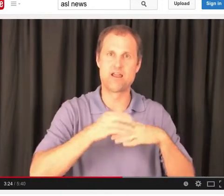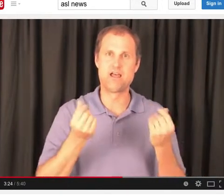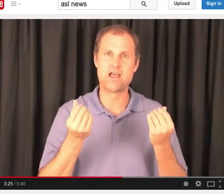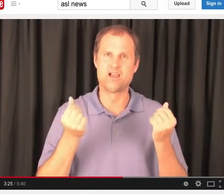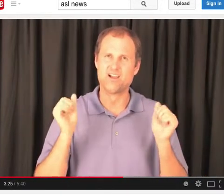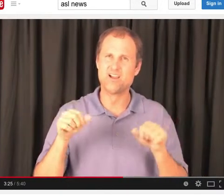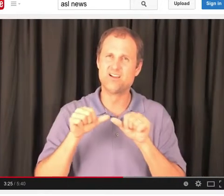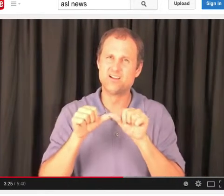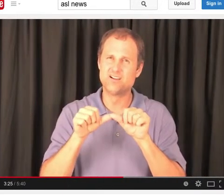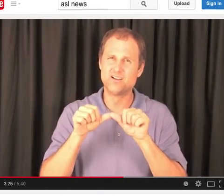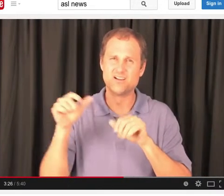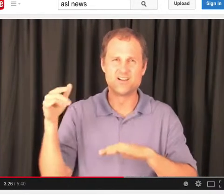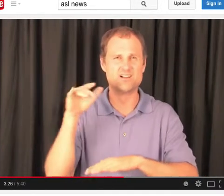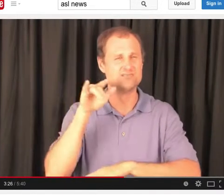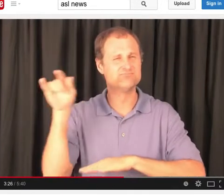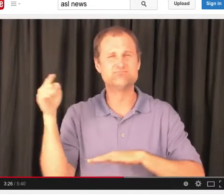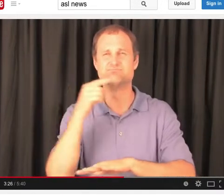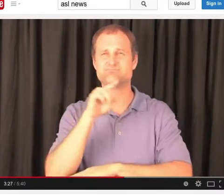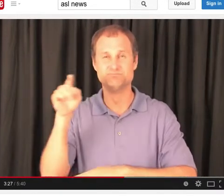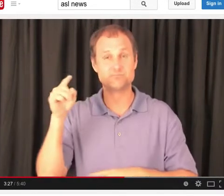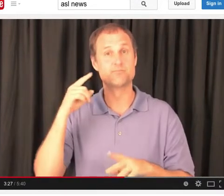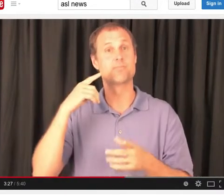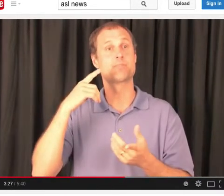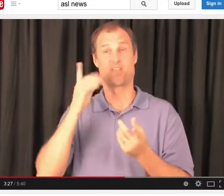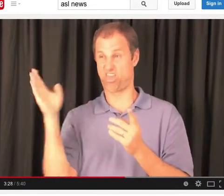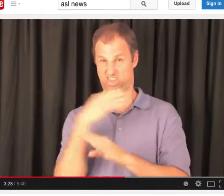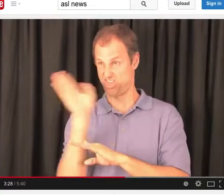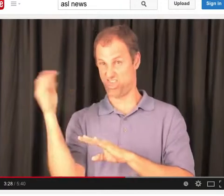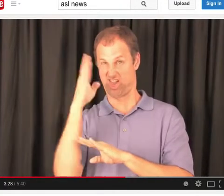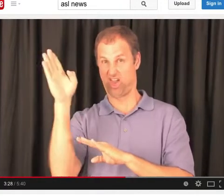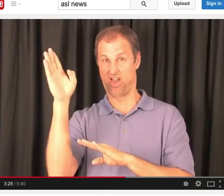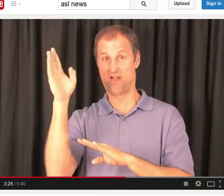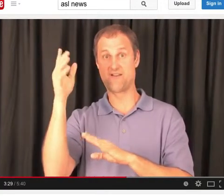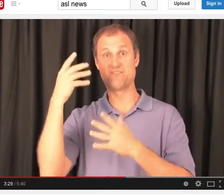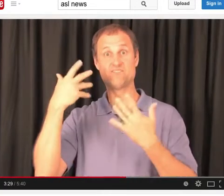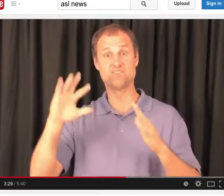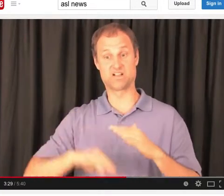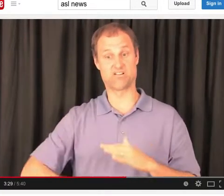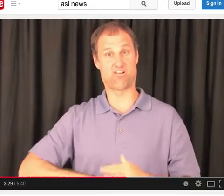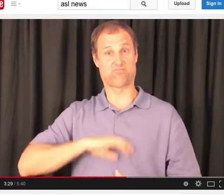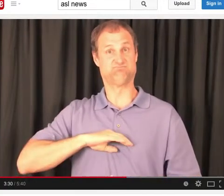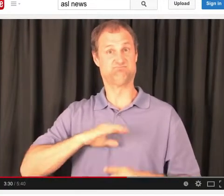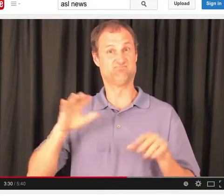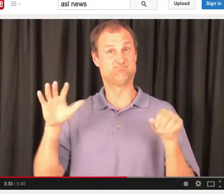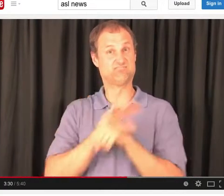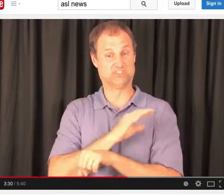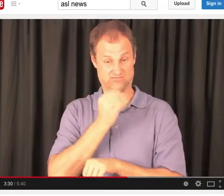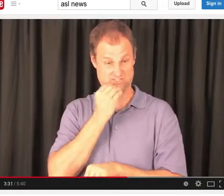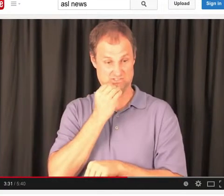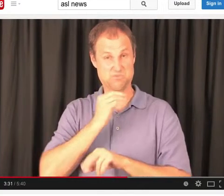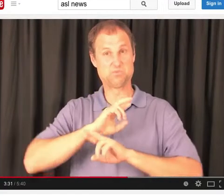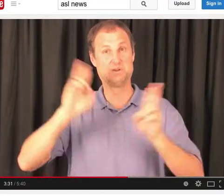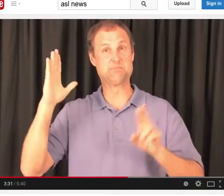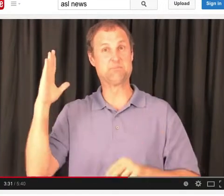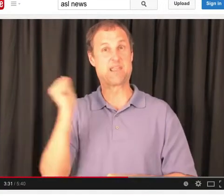fly for long periods of time, around a few weeks before they land.